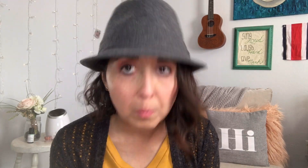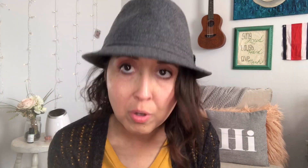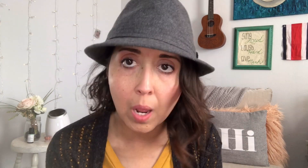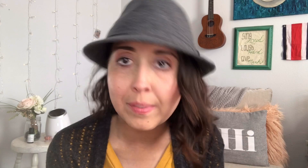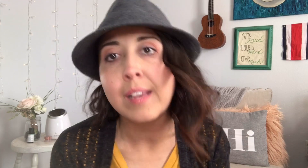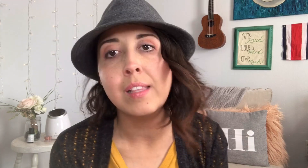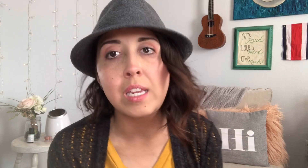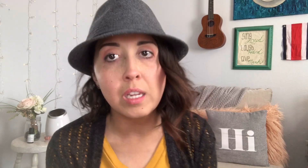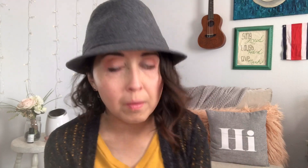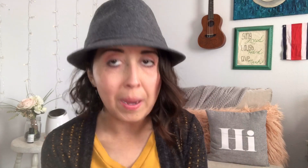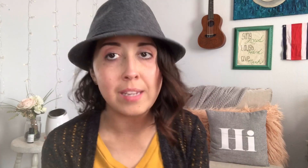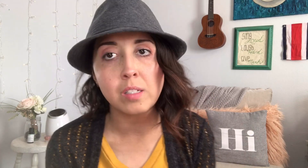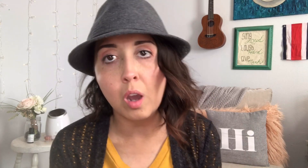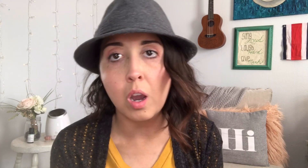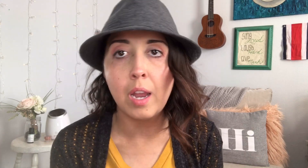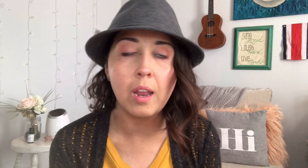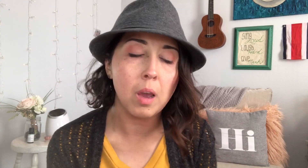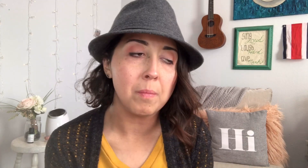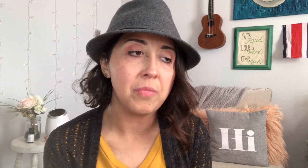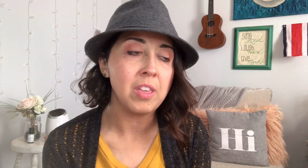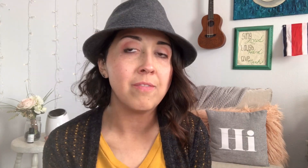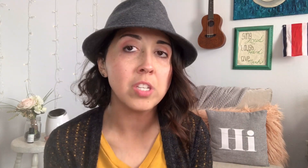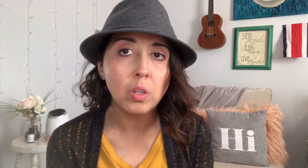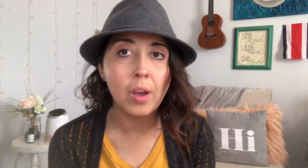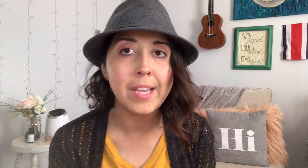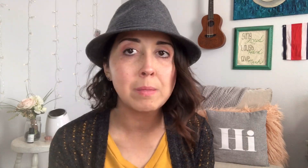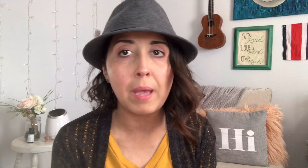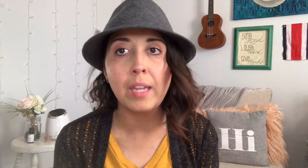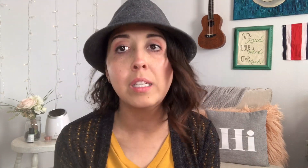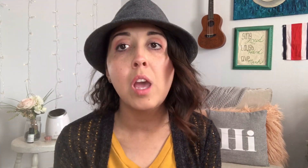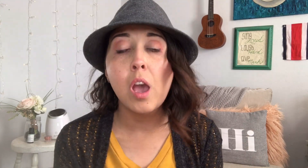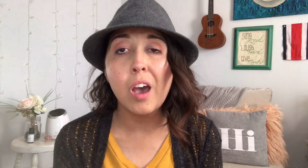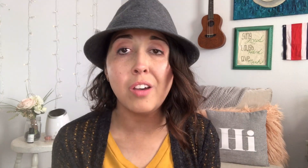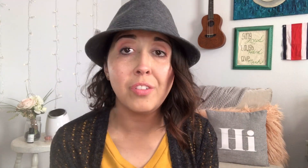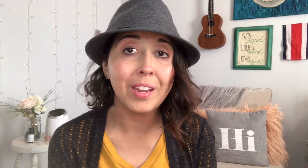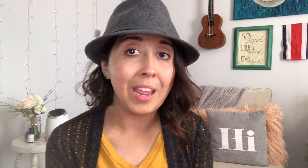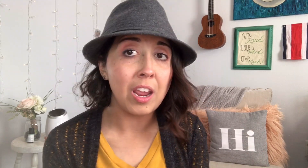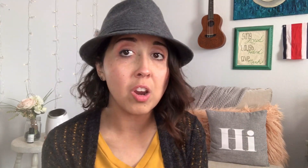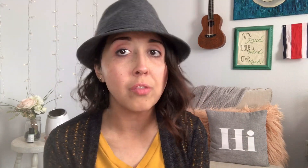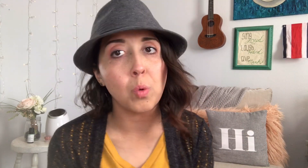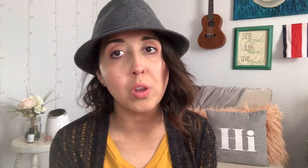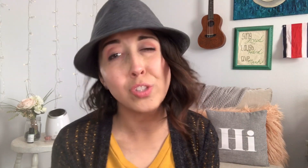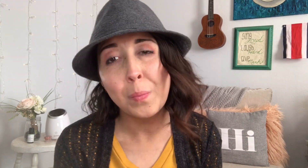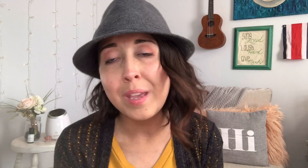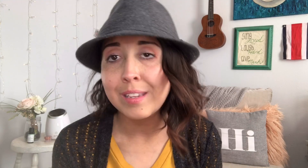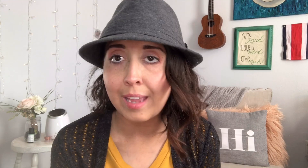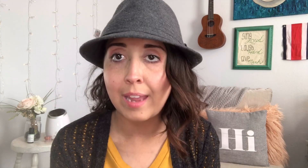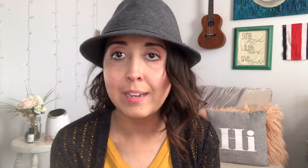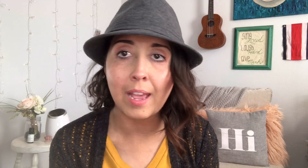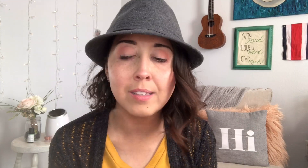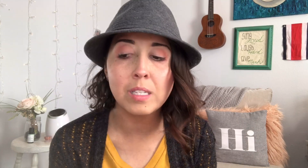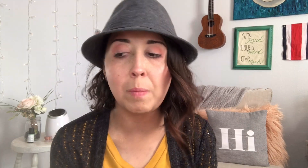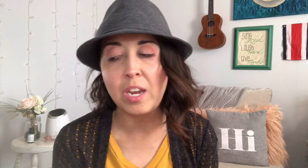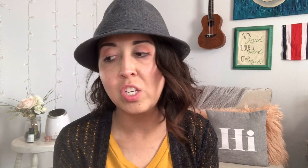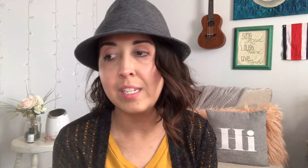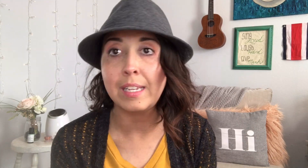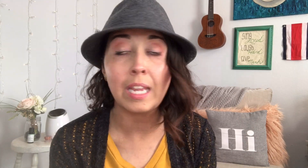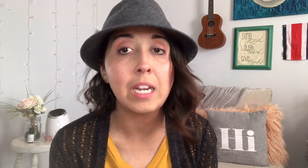predominantly based on the physical aspect of care for lupus and dialysis patients and kidney